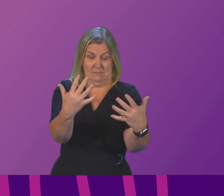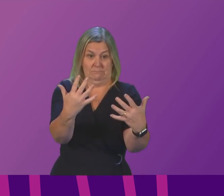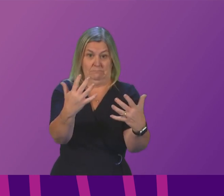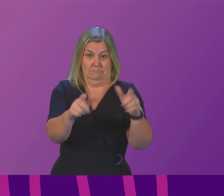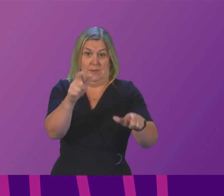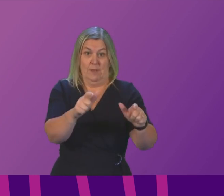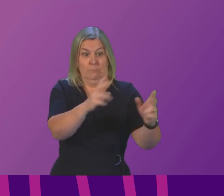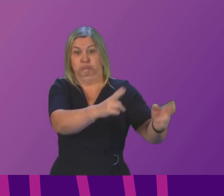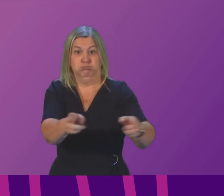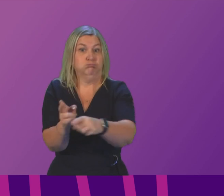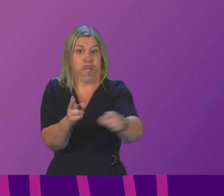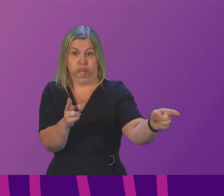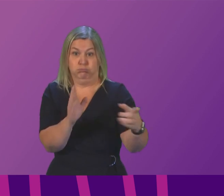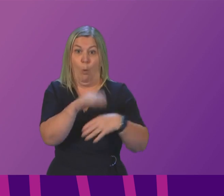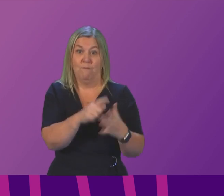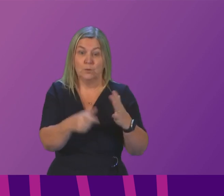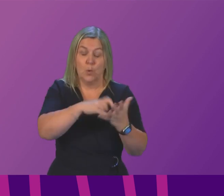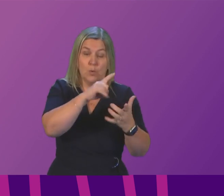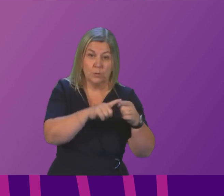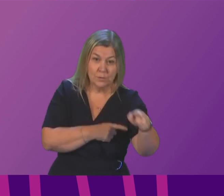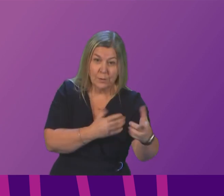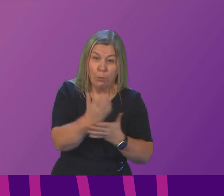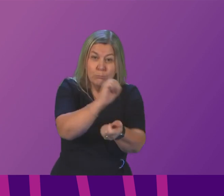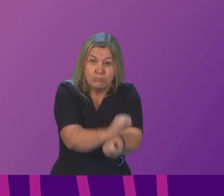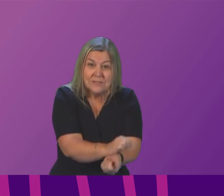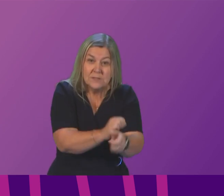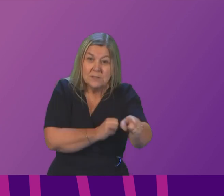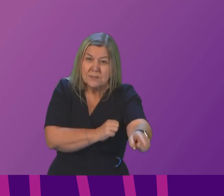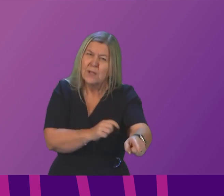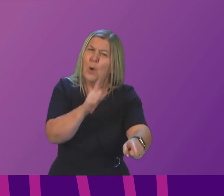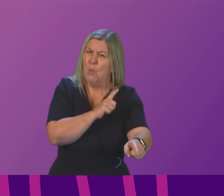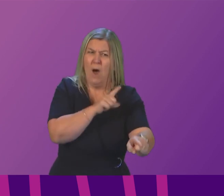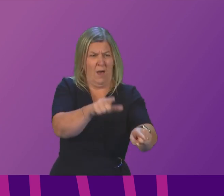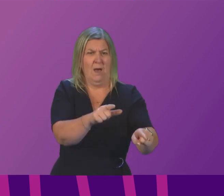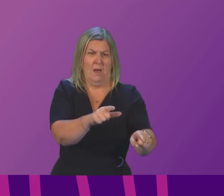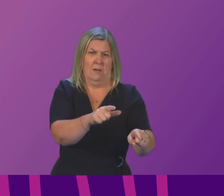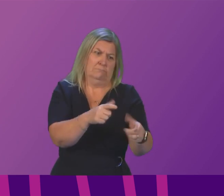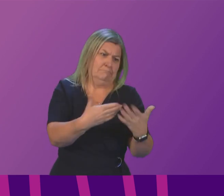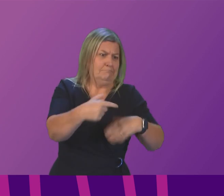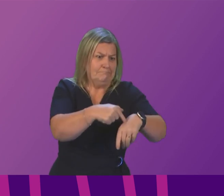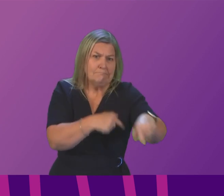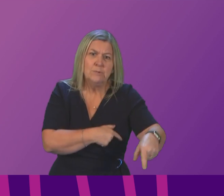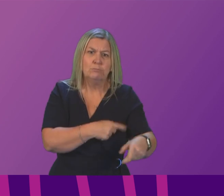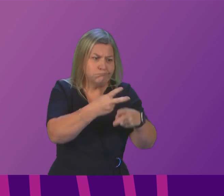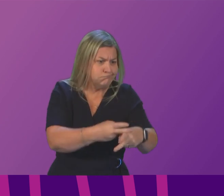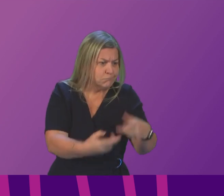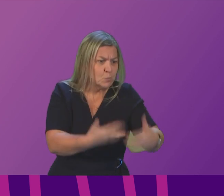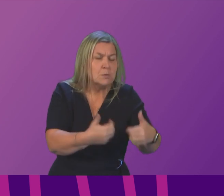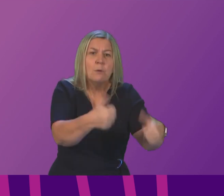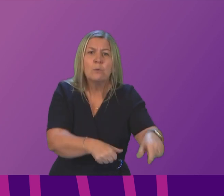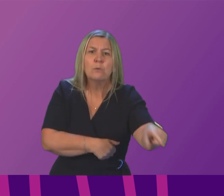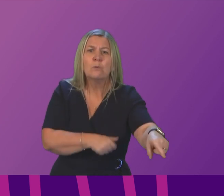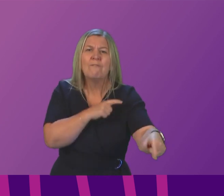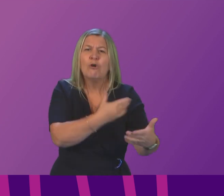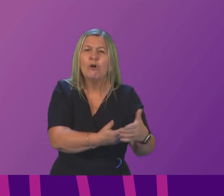accept Scottish Conservative proposals to cut down on the supply of drugs in our prisons? First Minister. Let me also take the